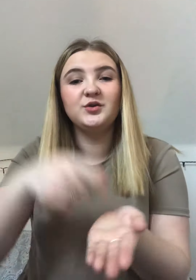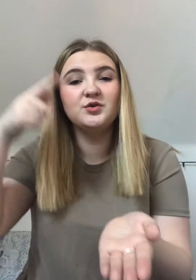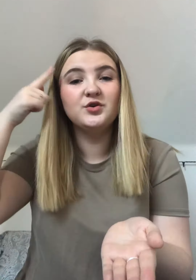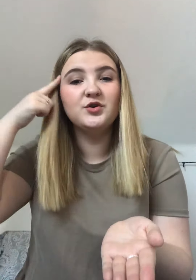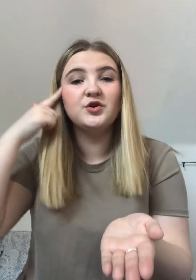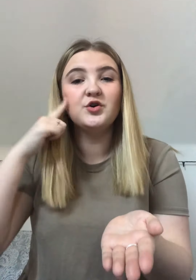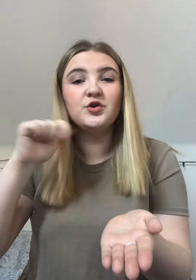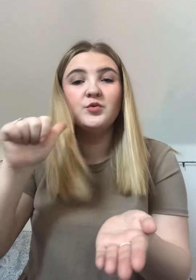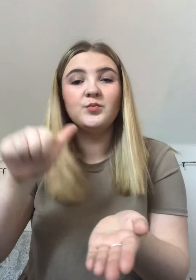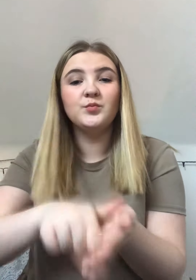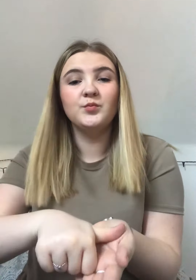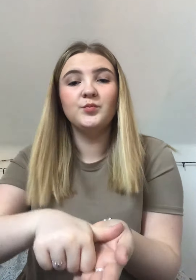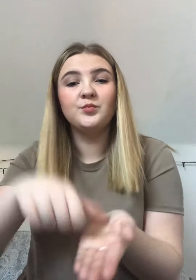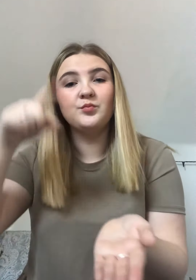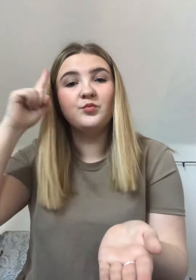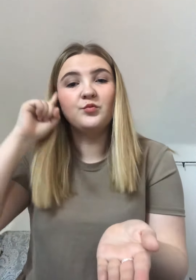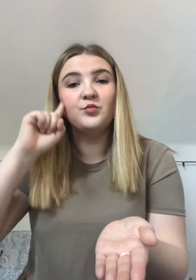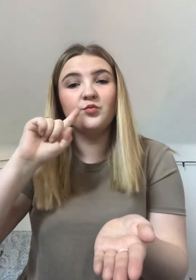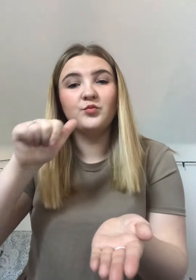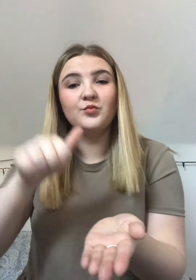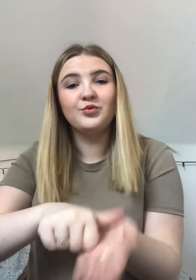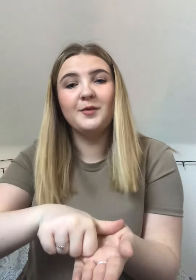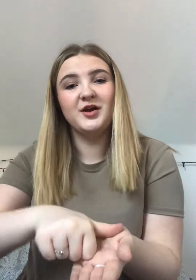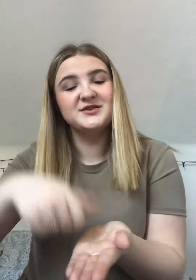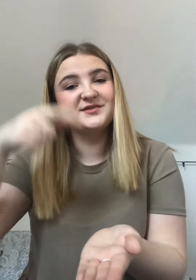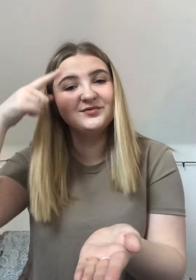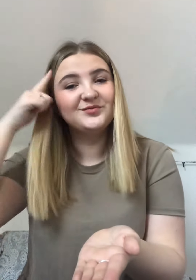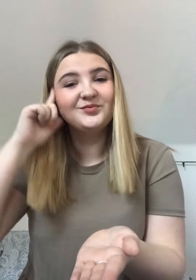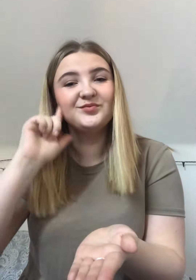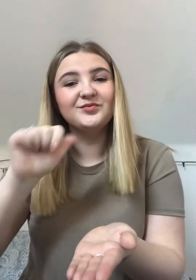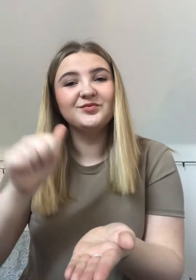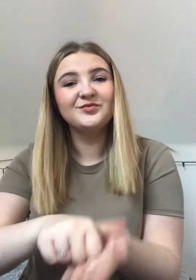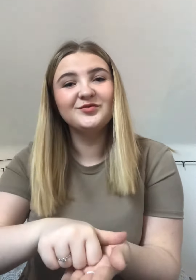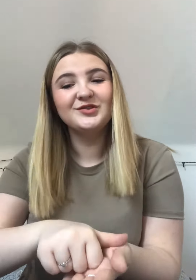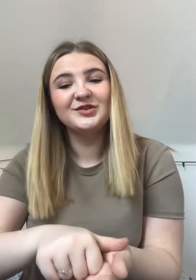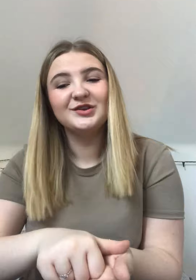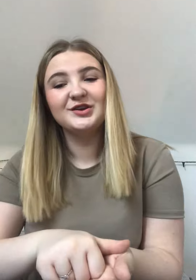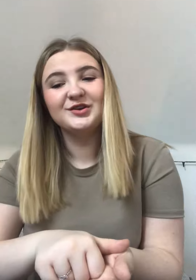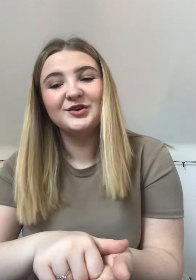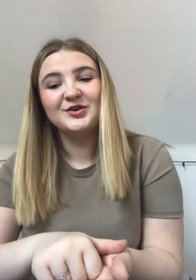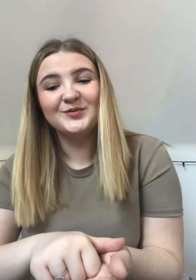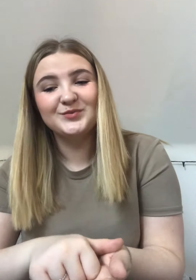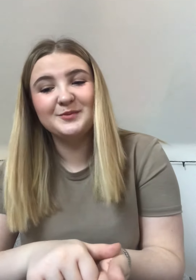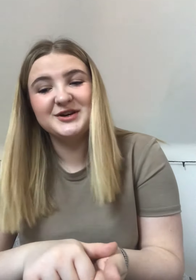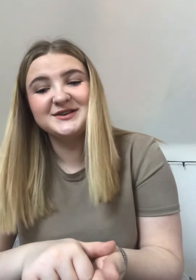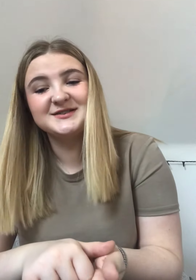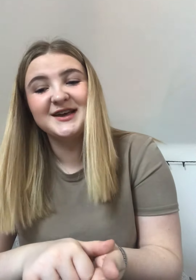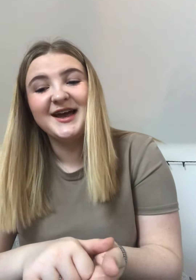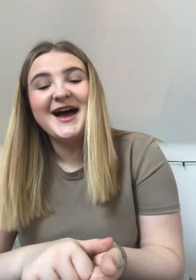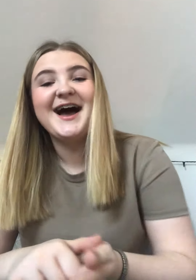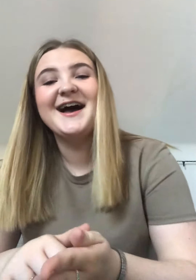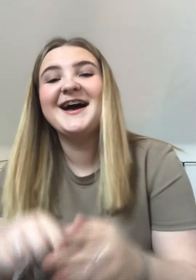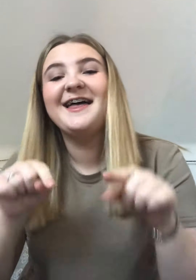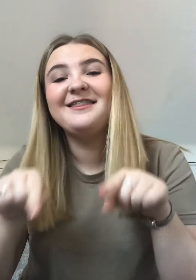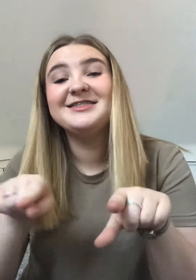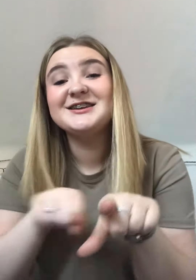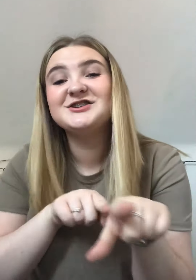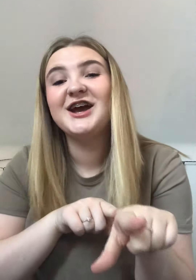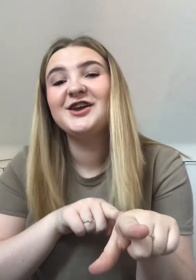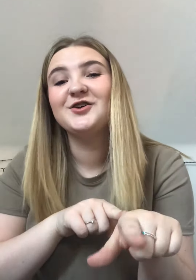promise promise and this year you're